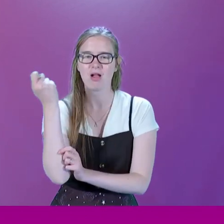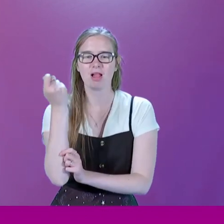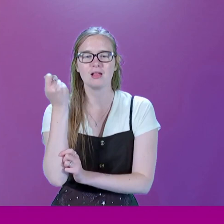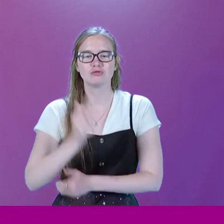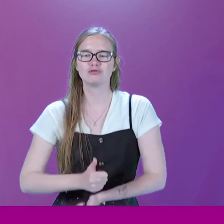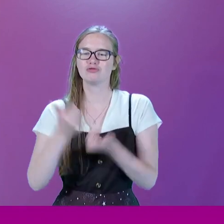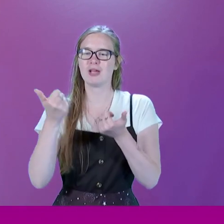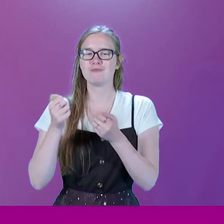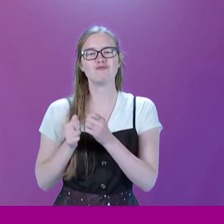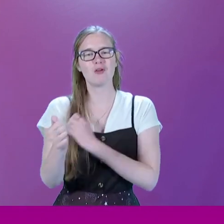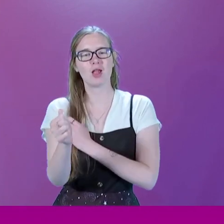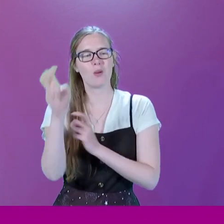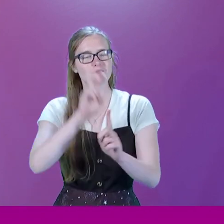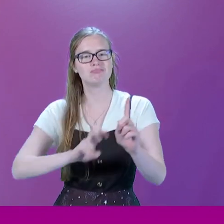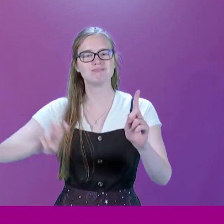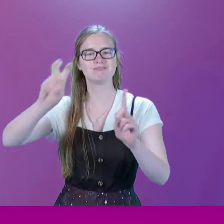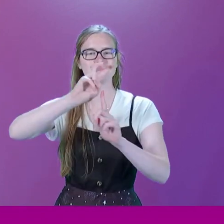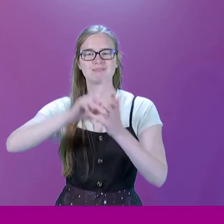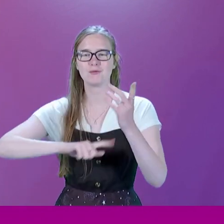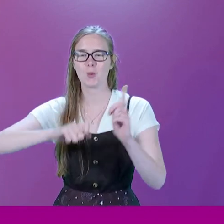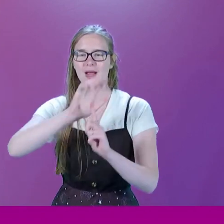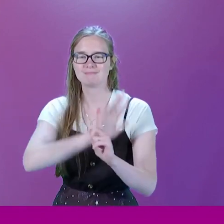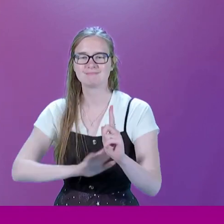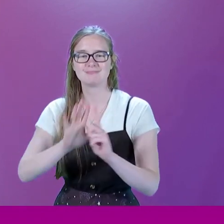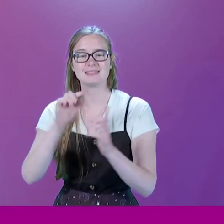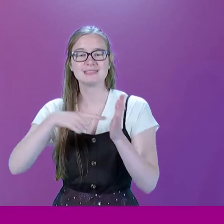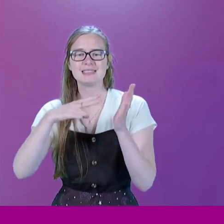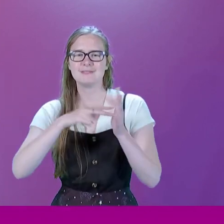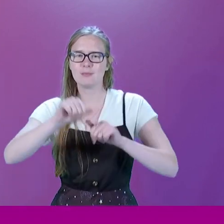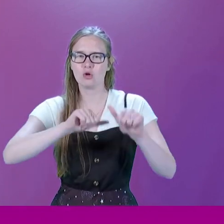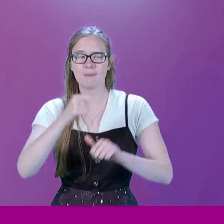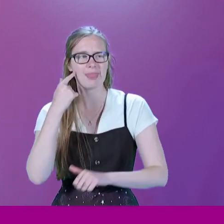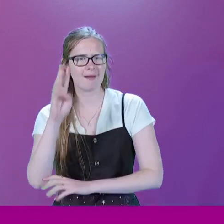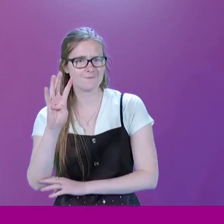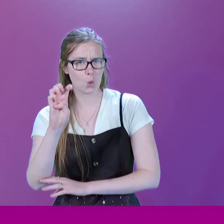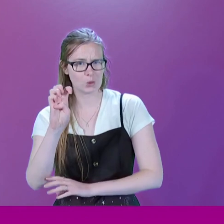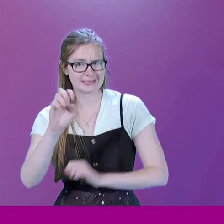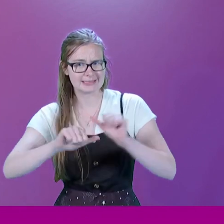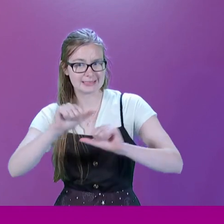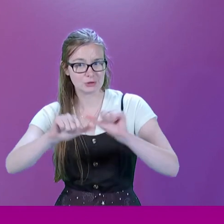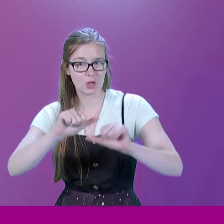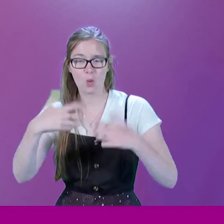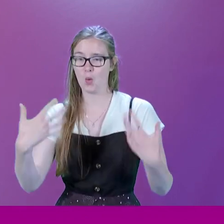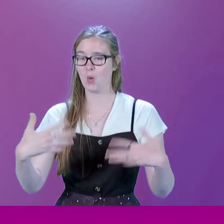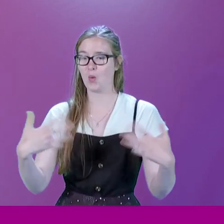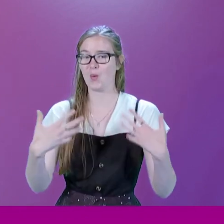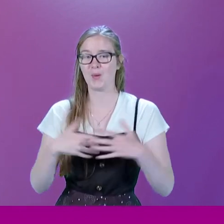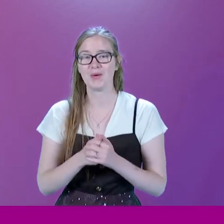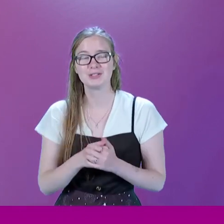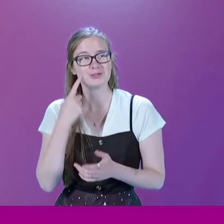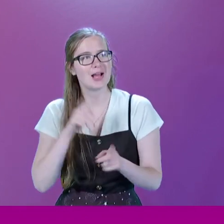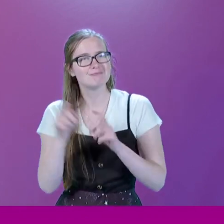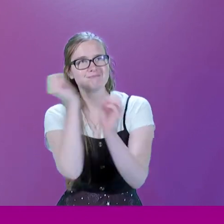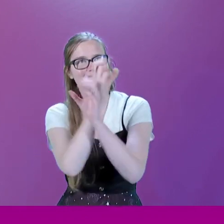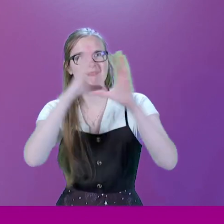Great Will We Journeys of Great Britain, a TV programme that's now, I believe, in its 14th season. So, I think it would be difficult to imagine